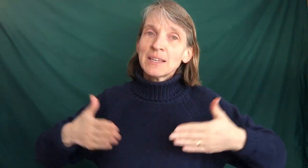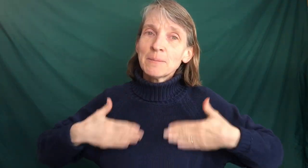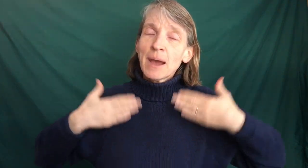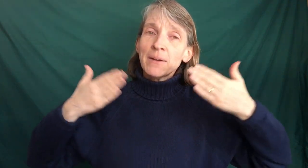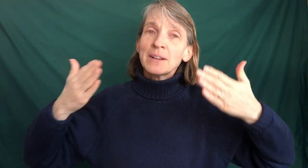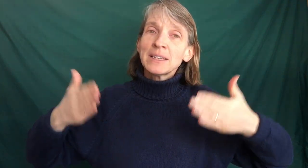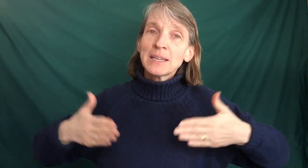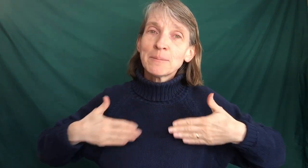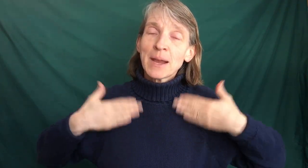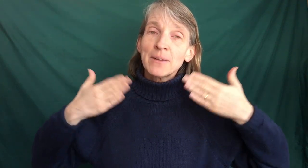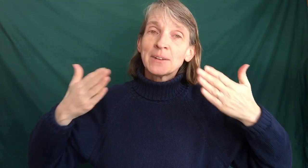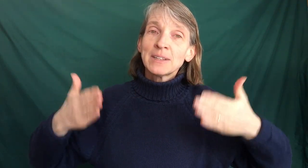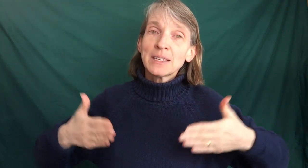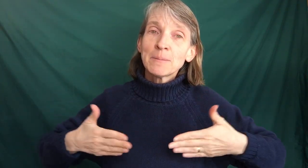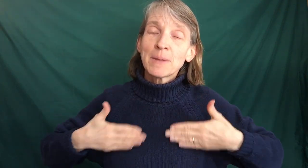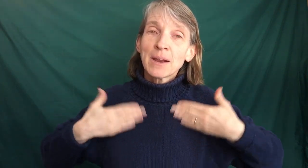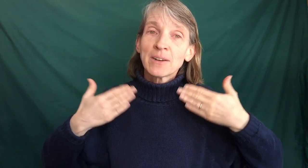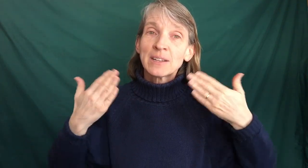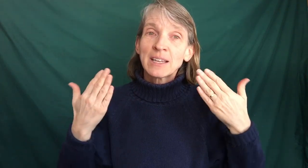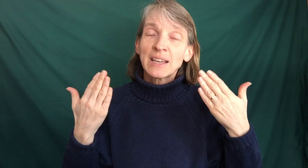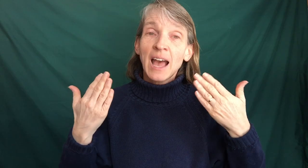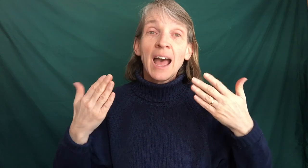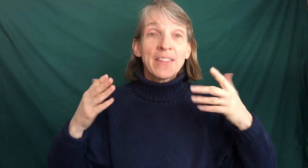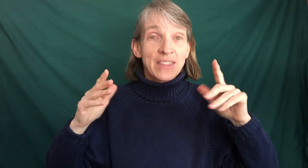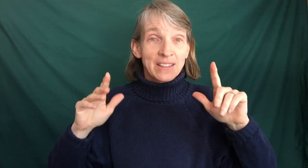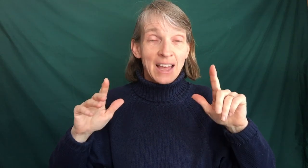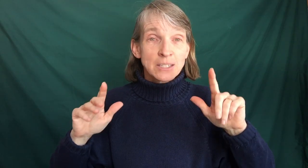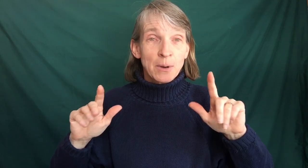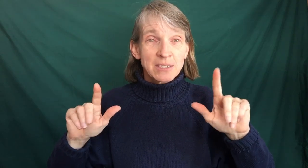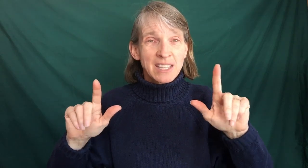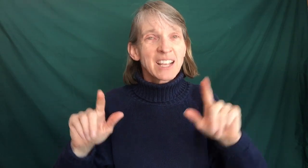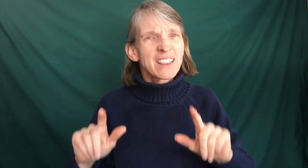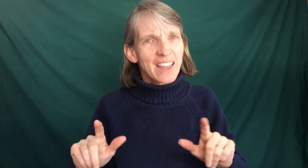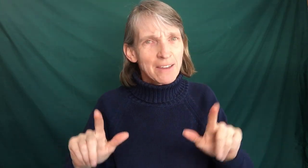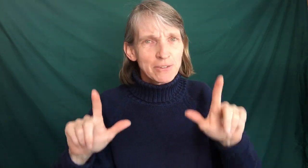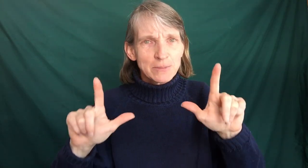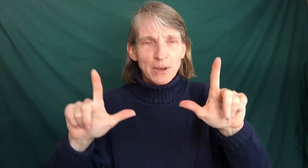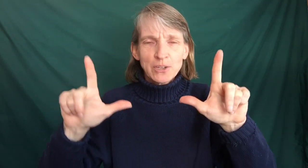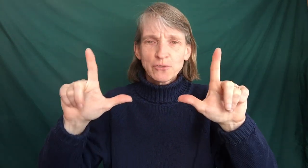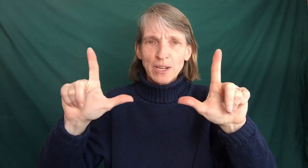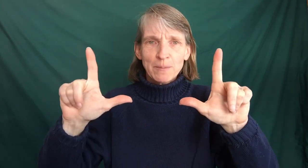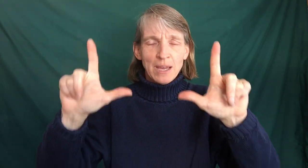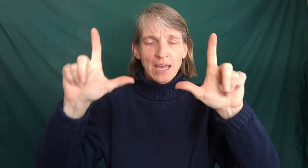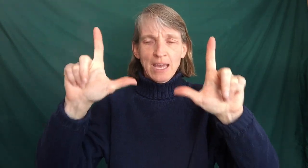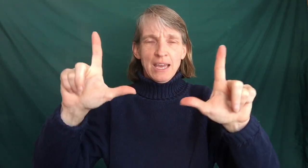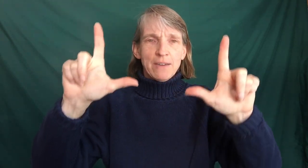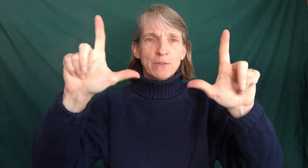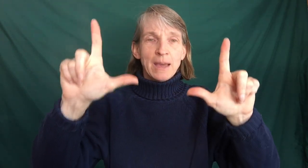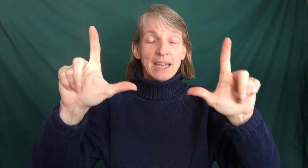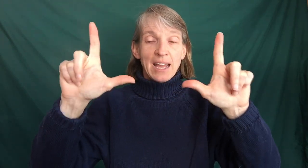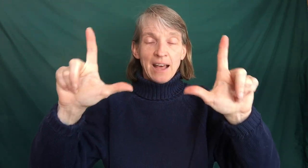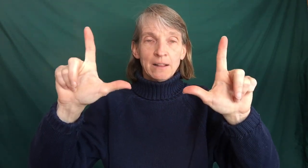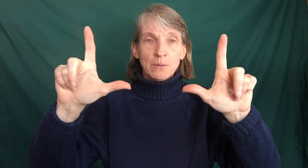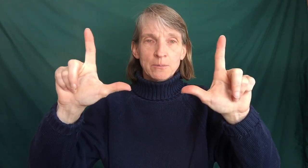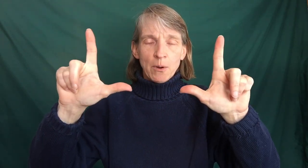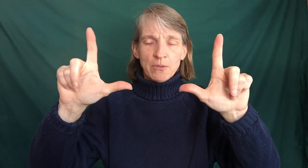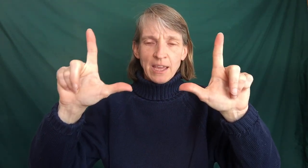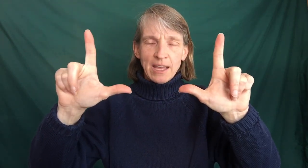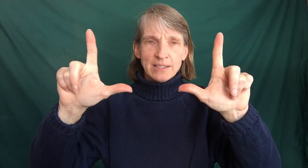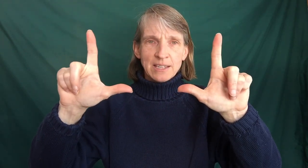Merrily merrily merrily merrily. Then the last part says life is but a dream. If you make an L with both hands